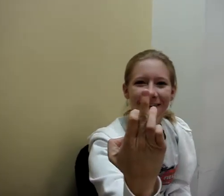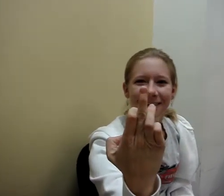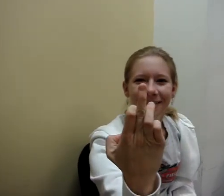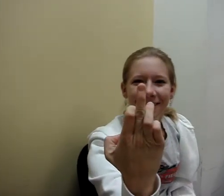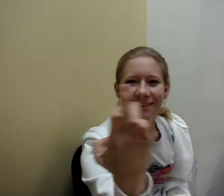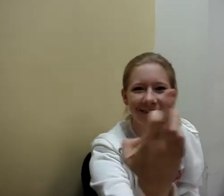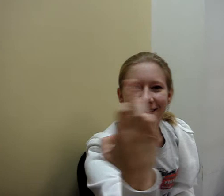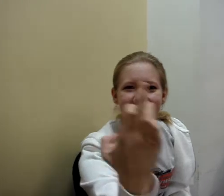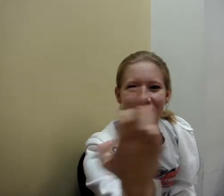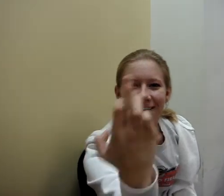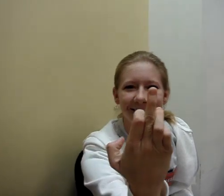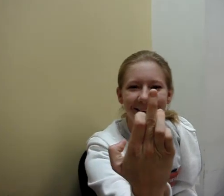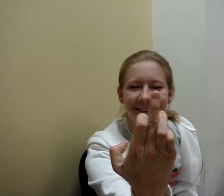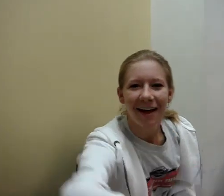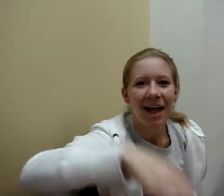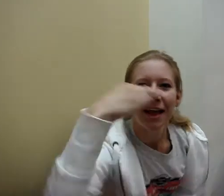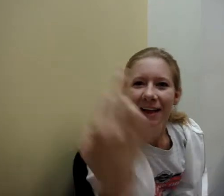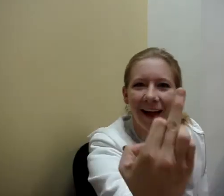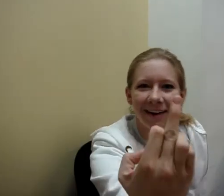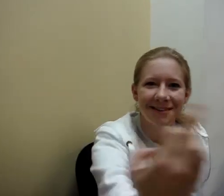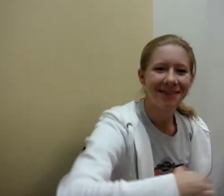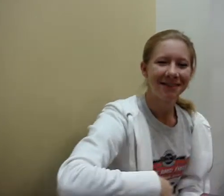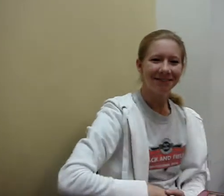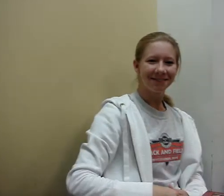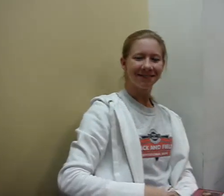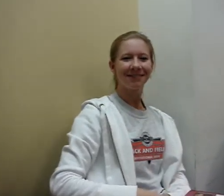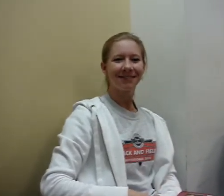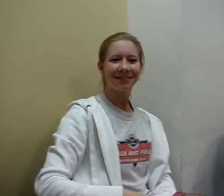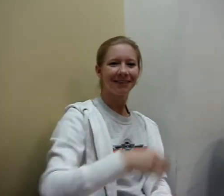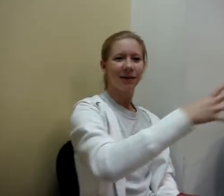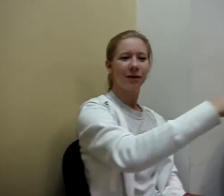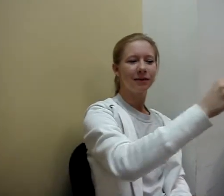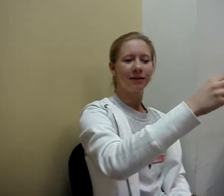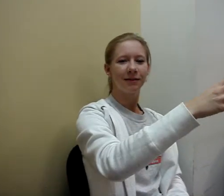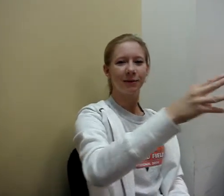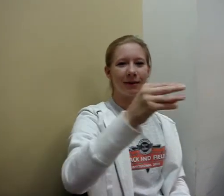No, what was that thing before? What is that? Cactus. What was that thing before? Quiz.